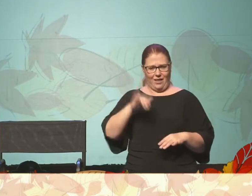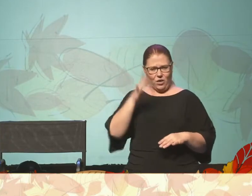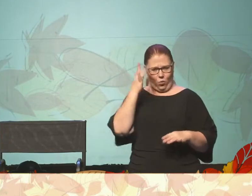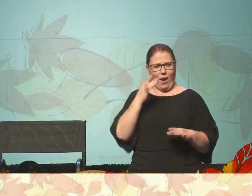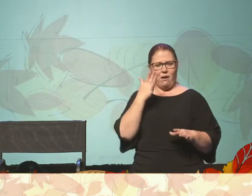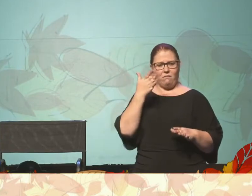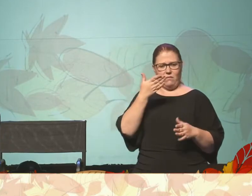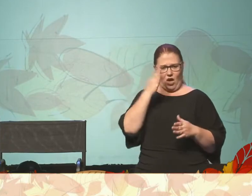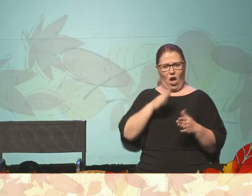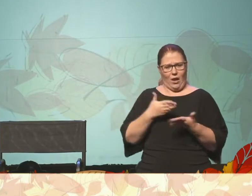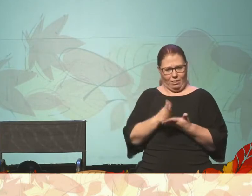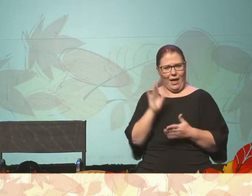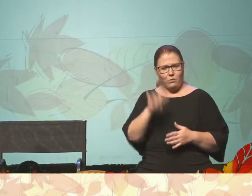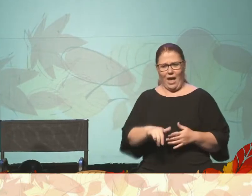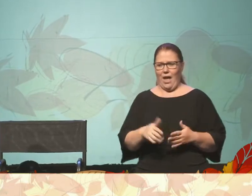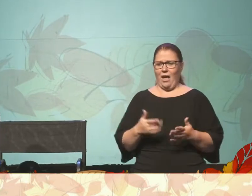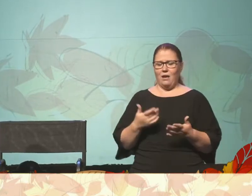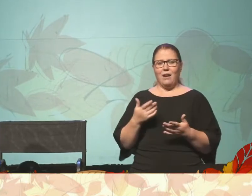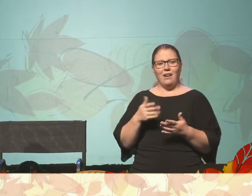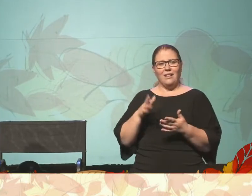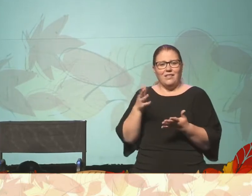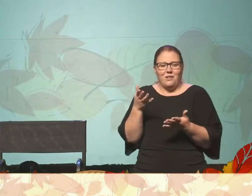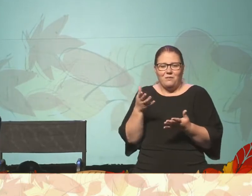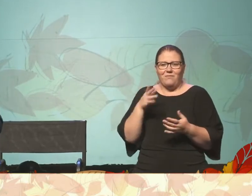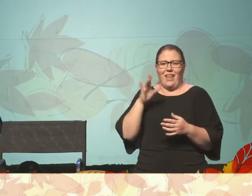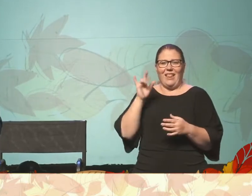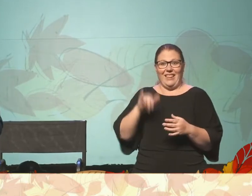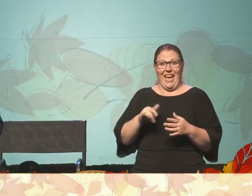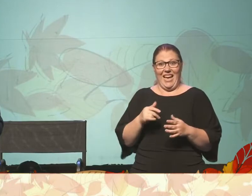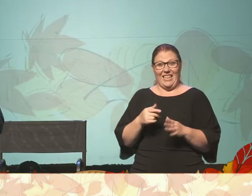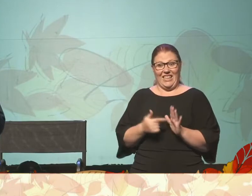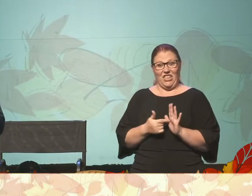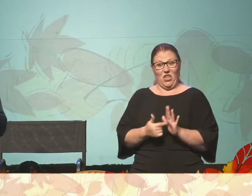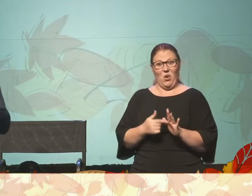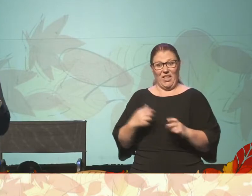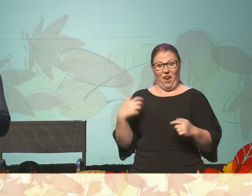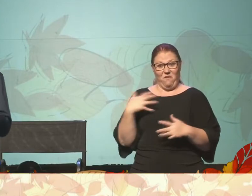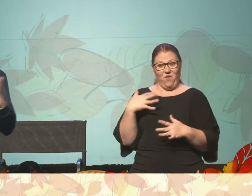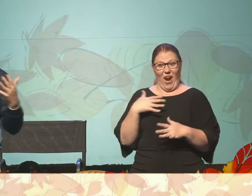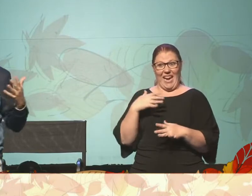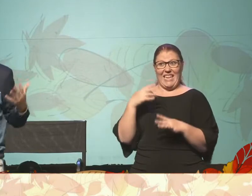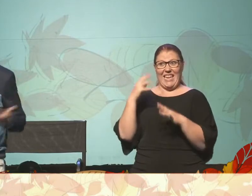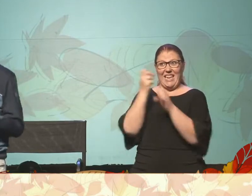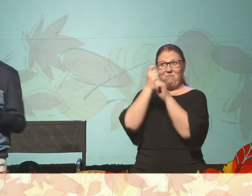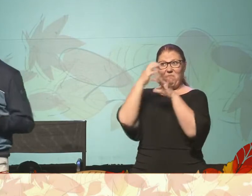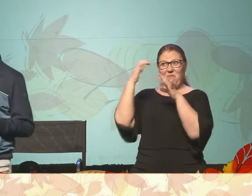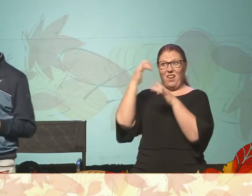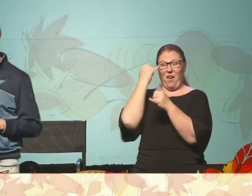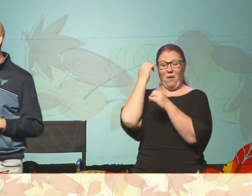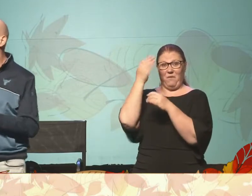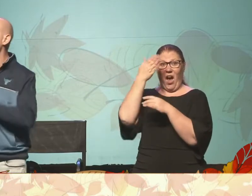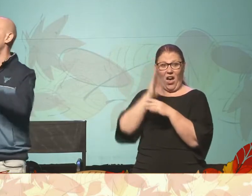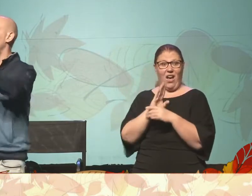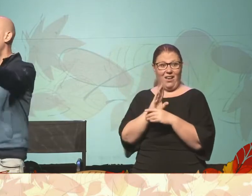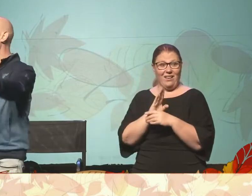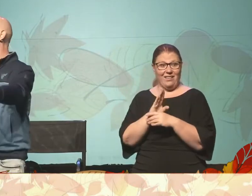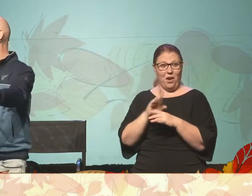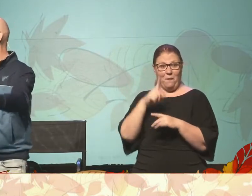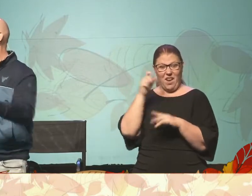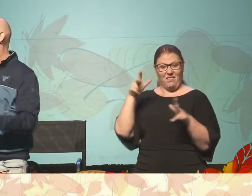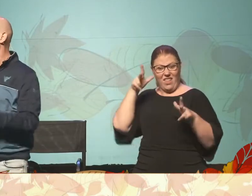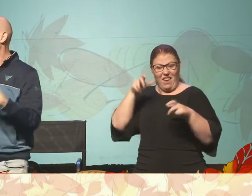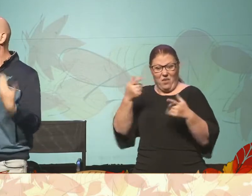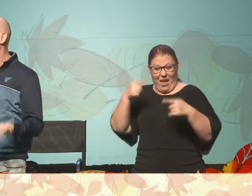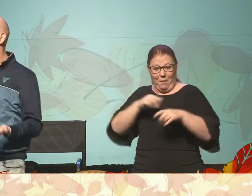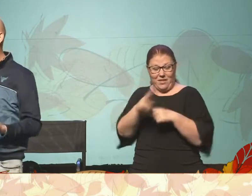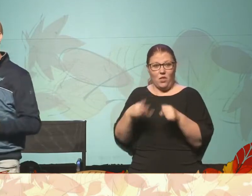that, or God did that. I think that produces somewhat of a frightening image of God, considering the evil that happens in our world. So let me just throw that out